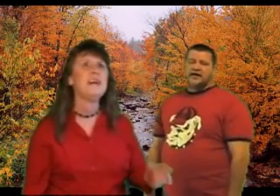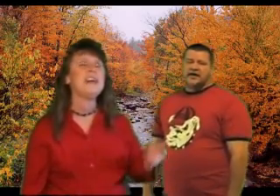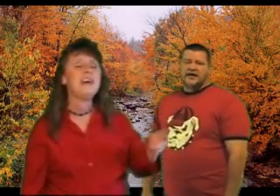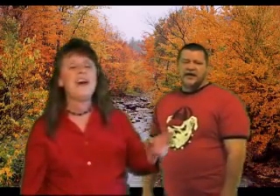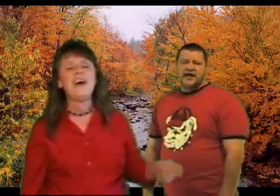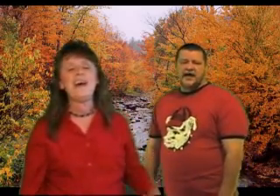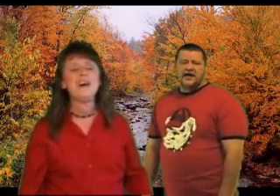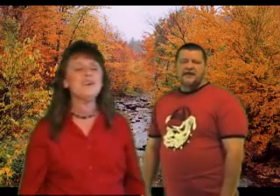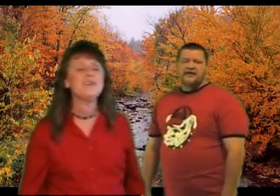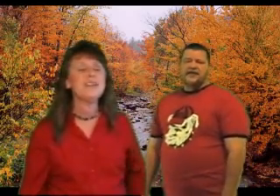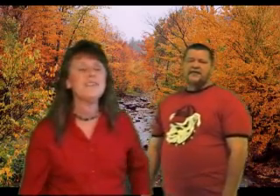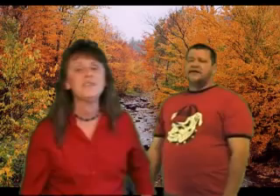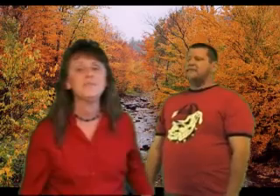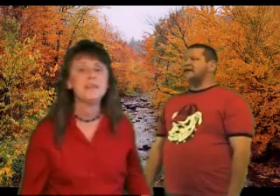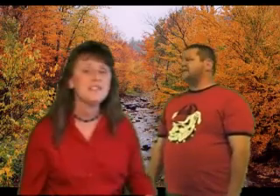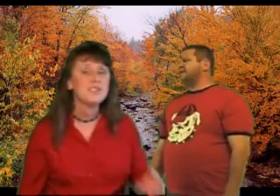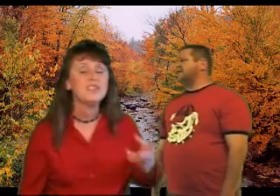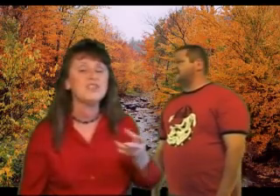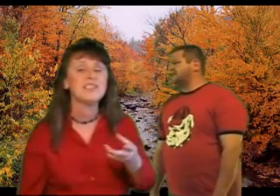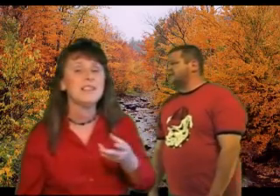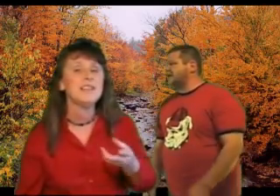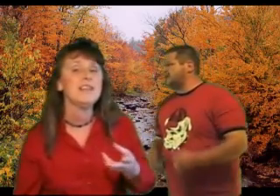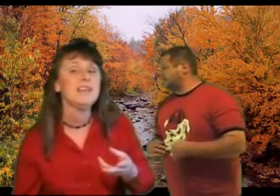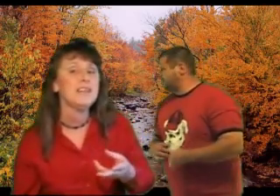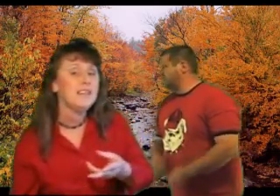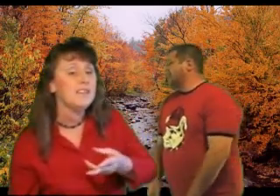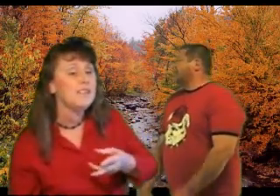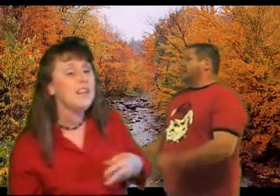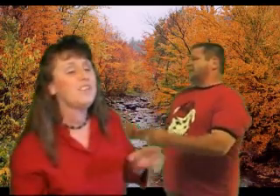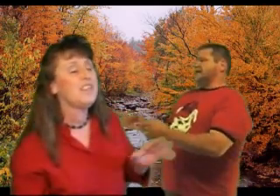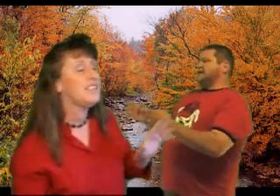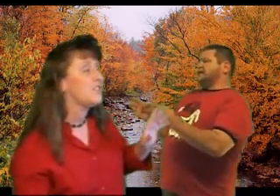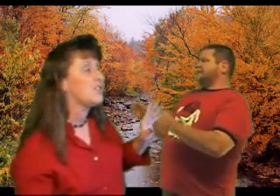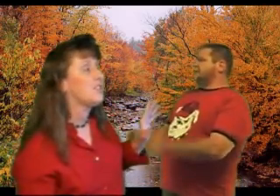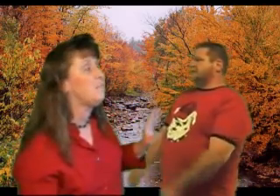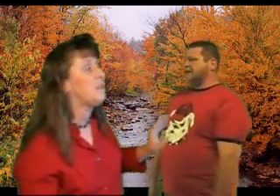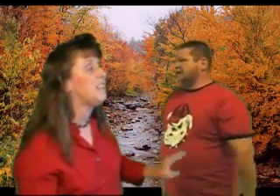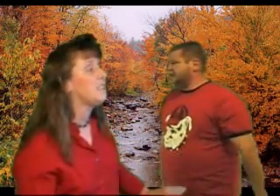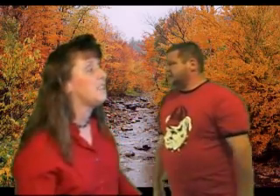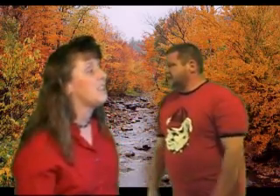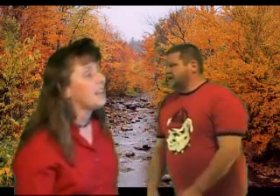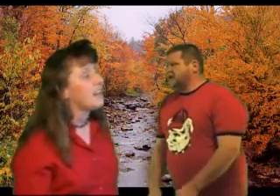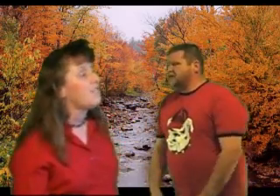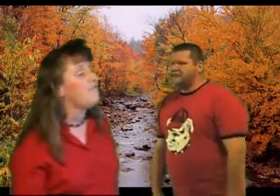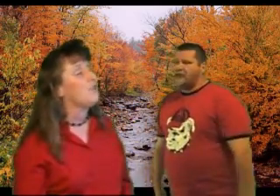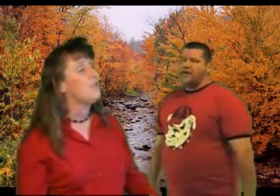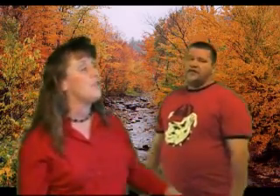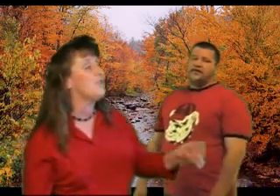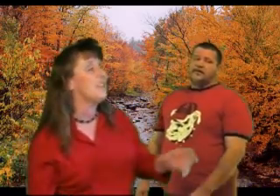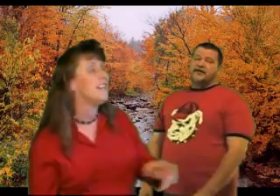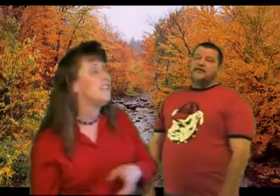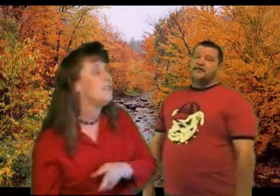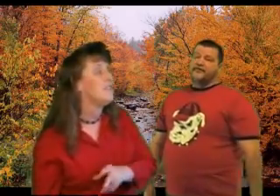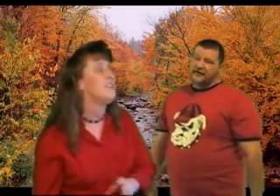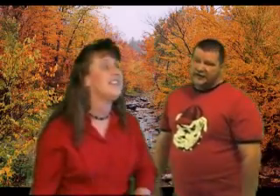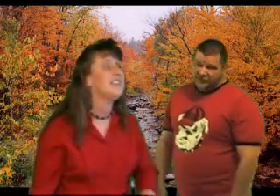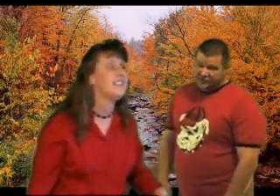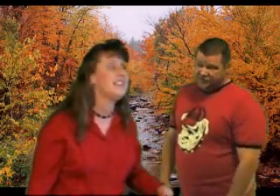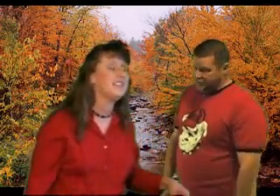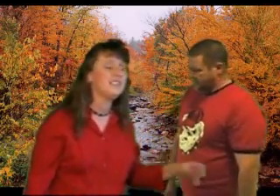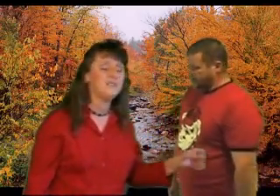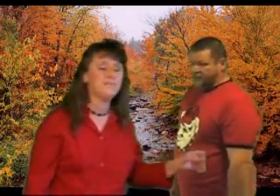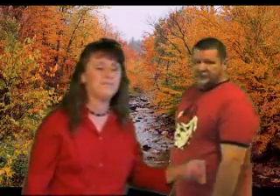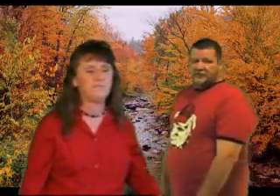no way out And the message is clear This could be the year for the real